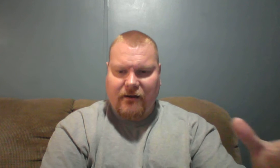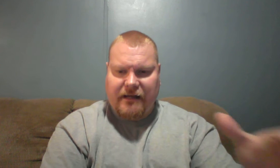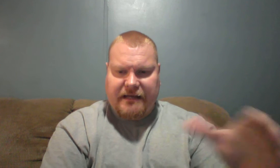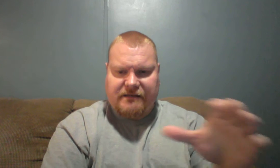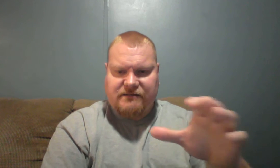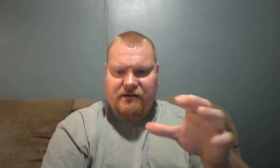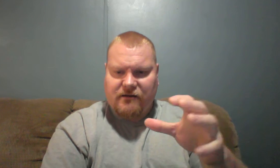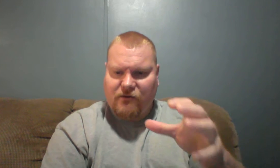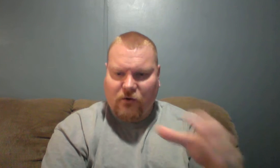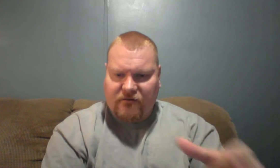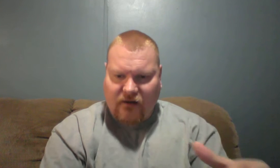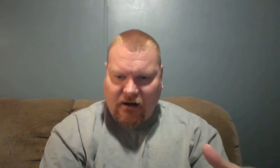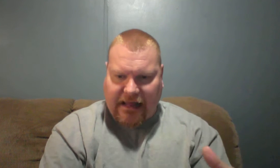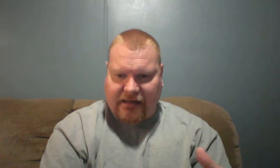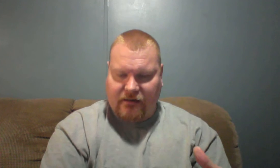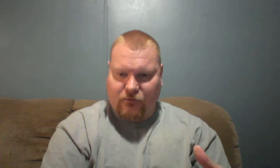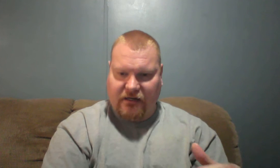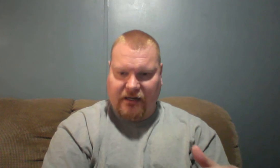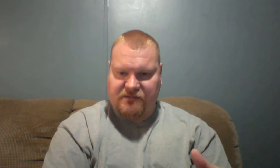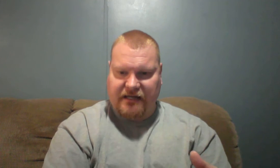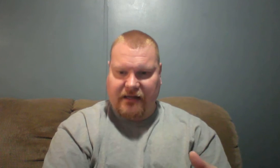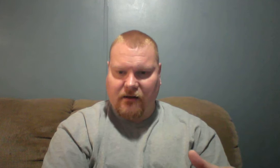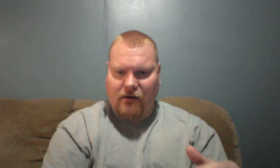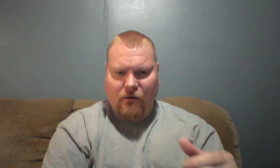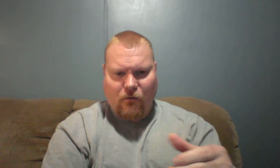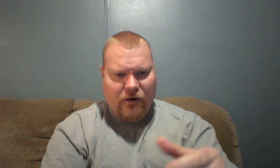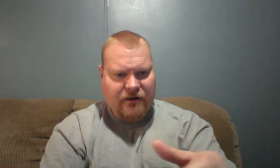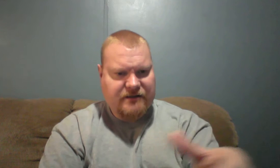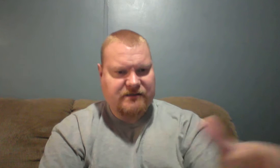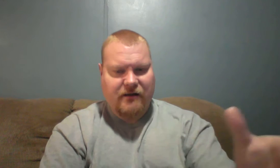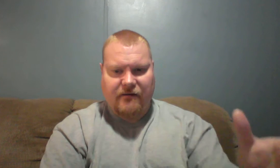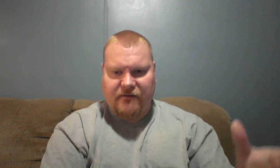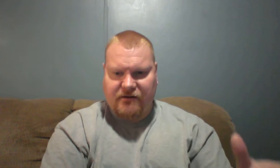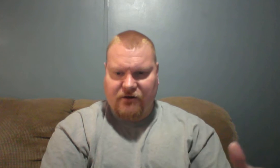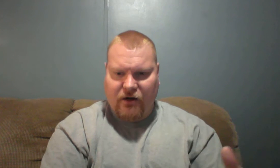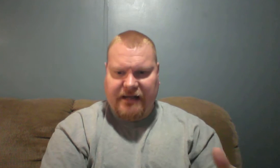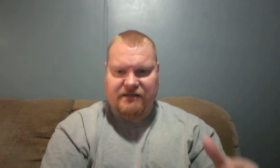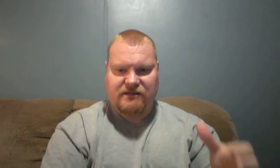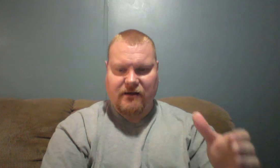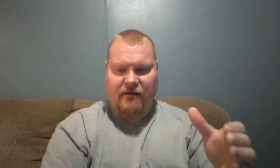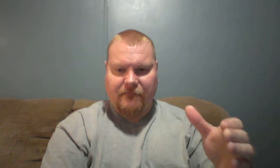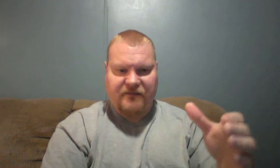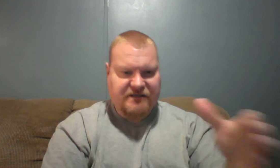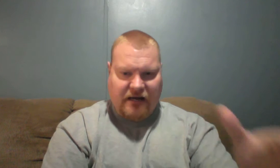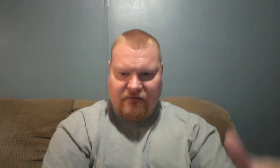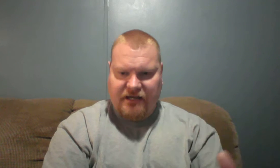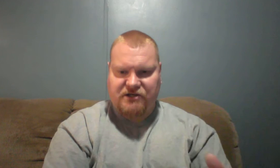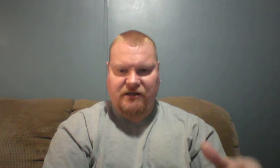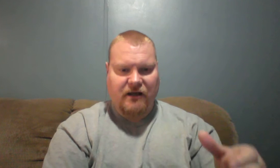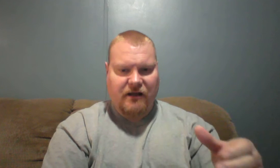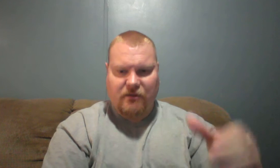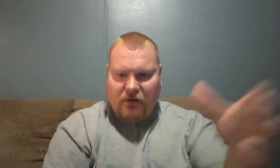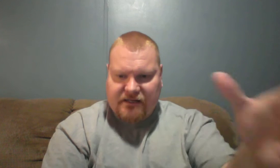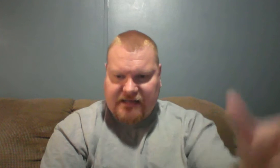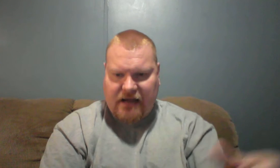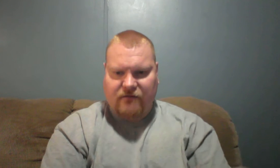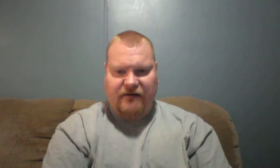is the word of God at when it comes to that? Where is the grace, the salvation, the blood sacrifice,